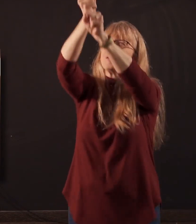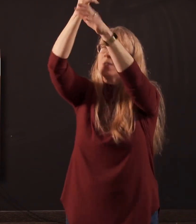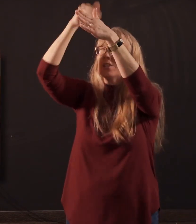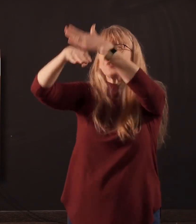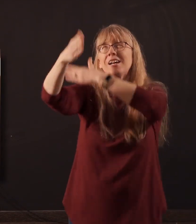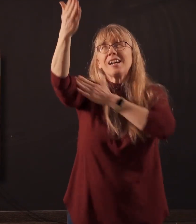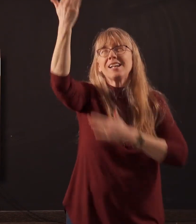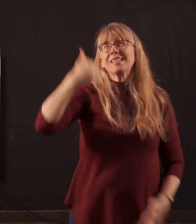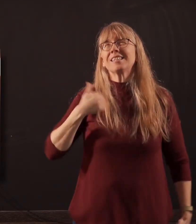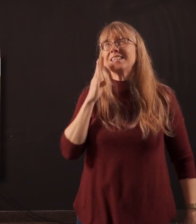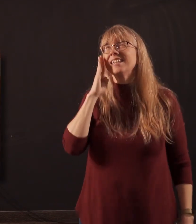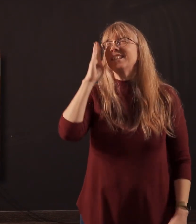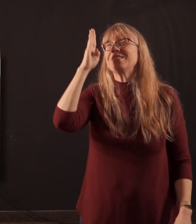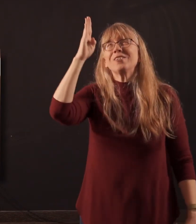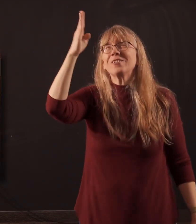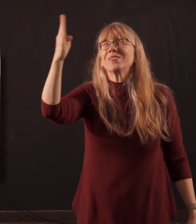will trust in You.